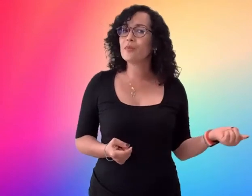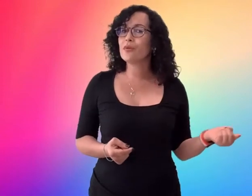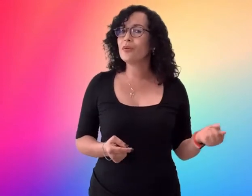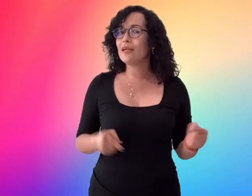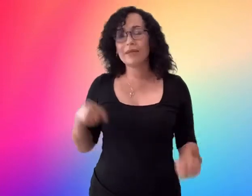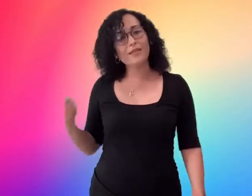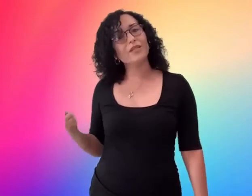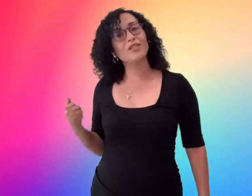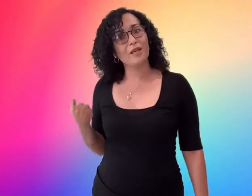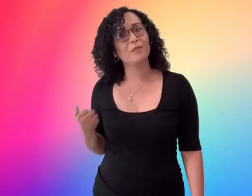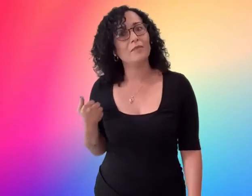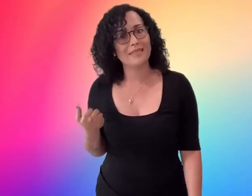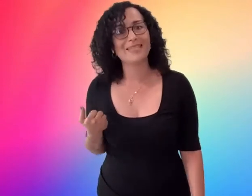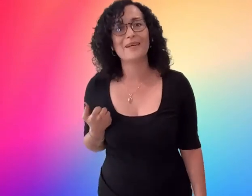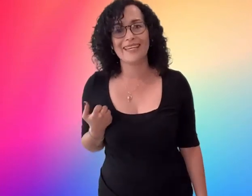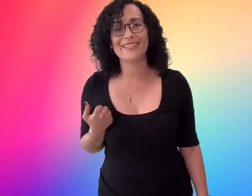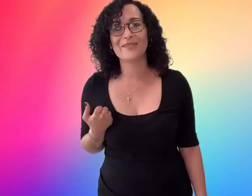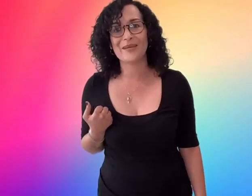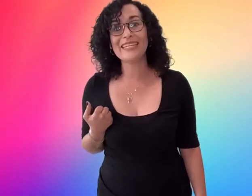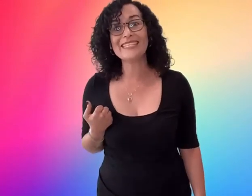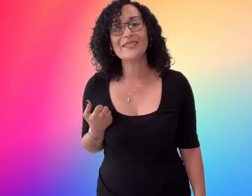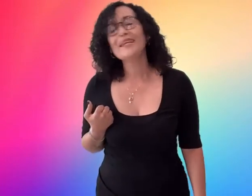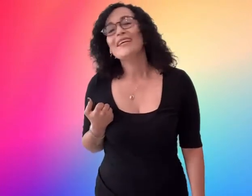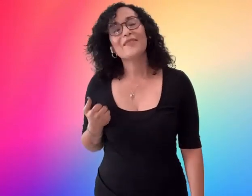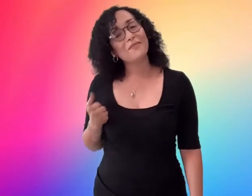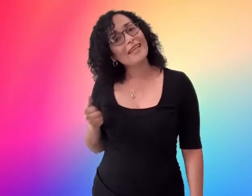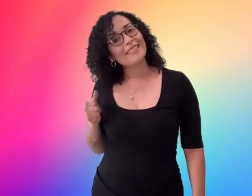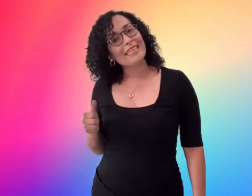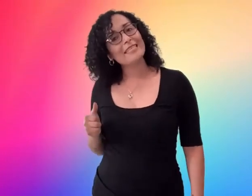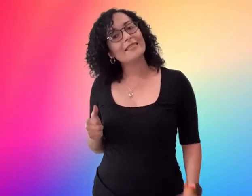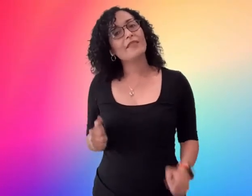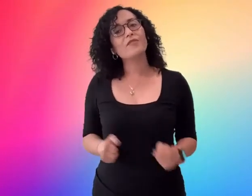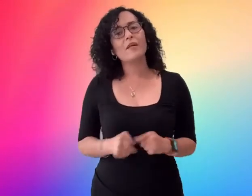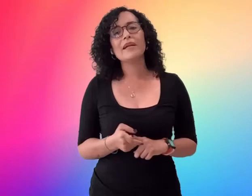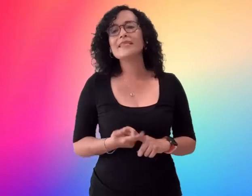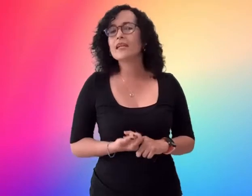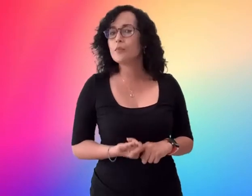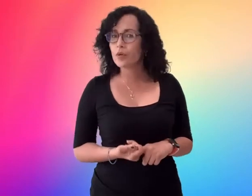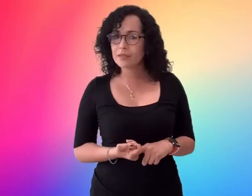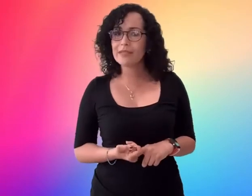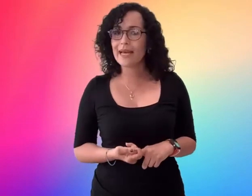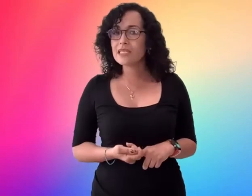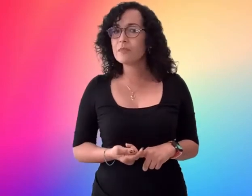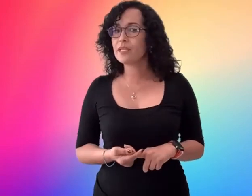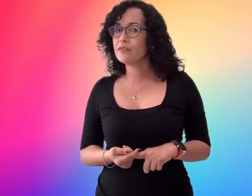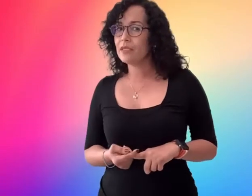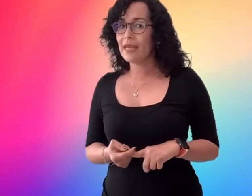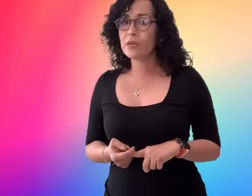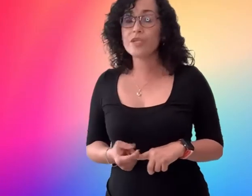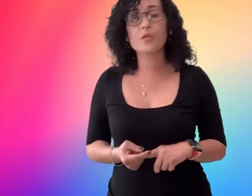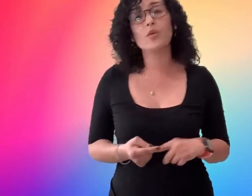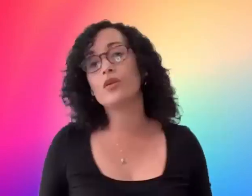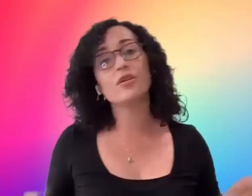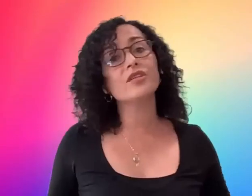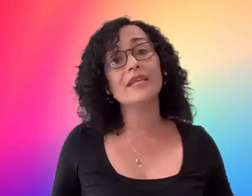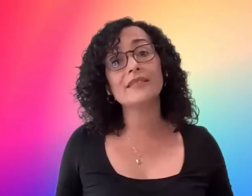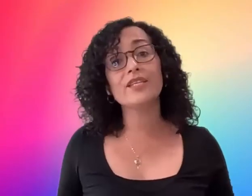and many teachers become obsessed by it right the fact is that grammar is an important aspect of the language where learners are teachers